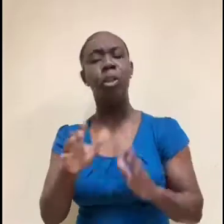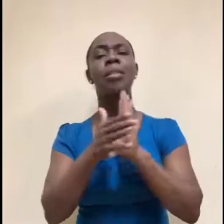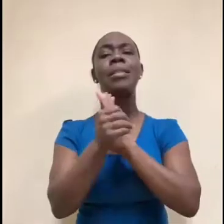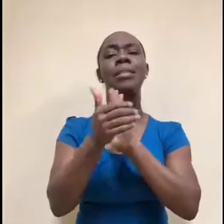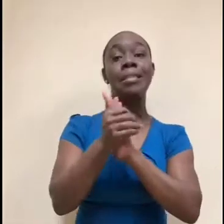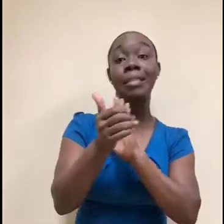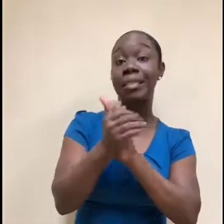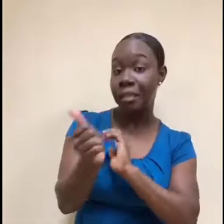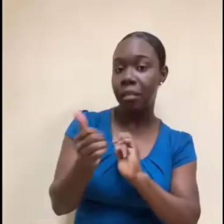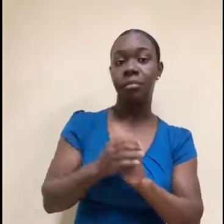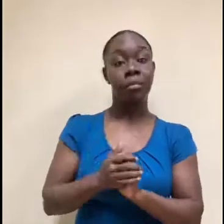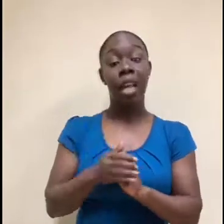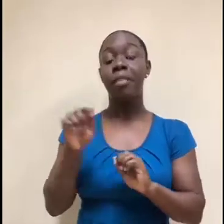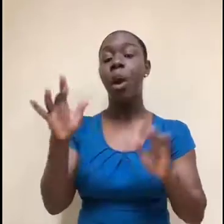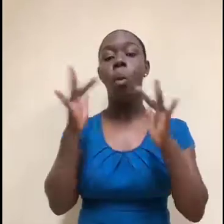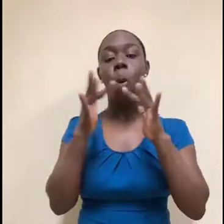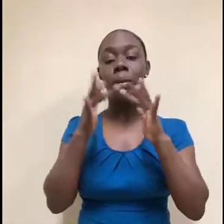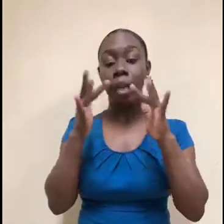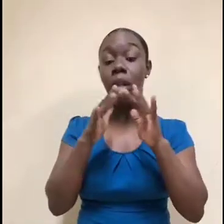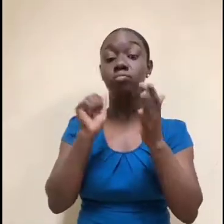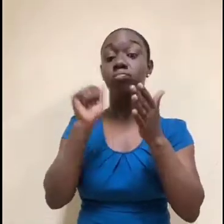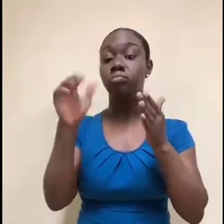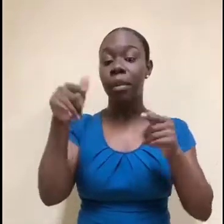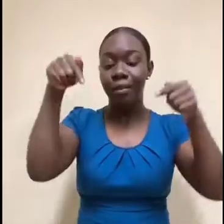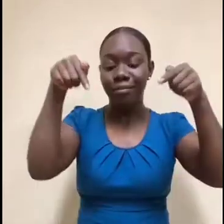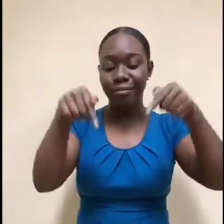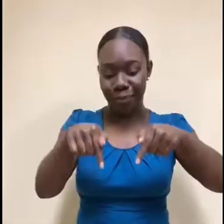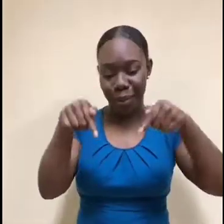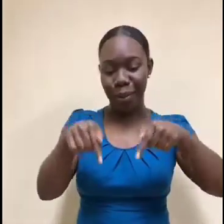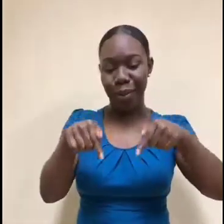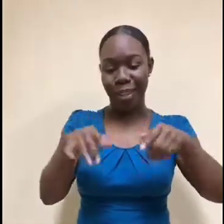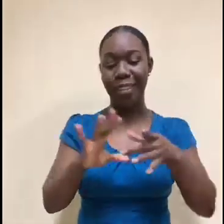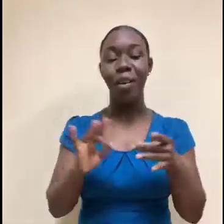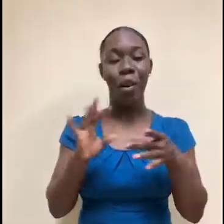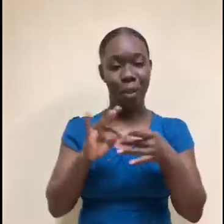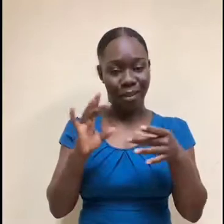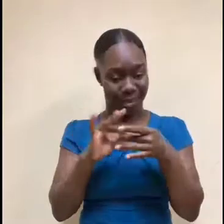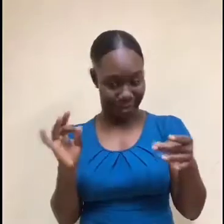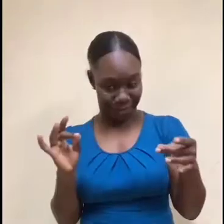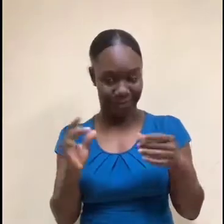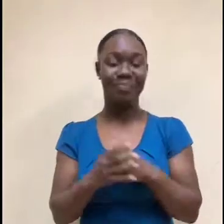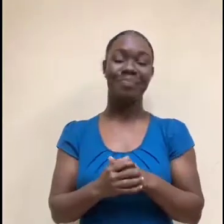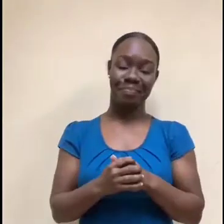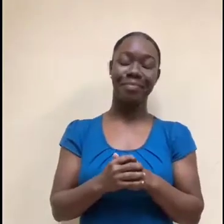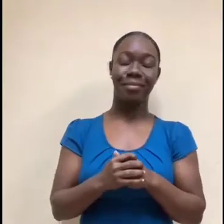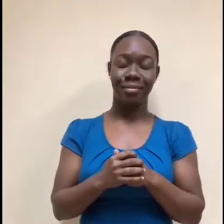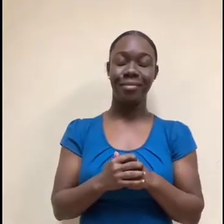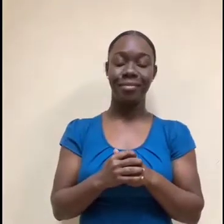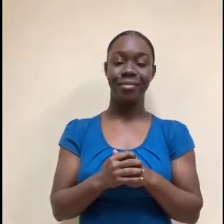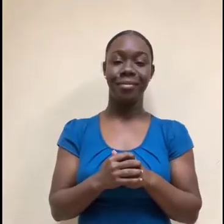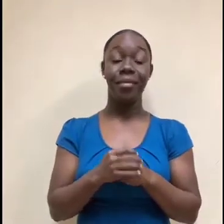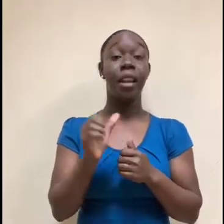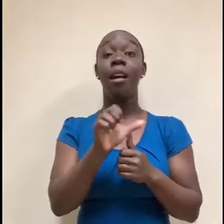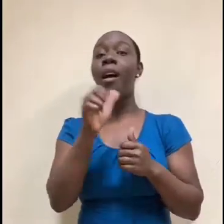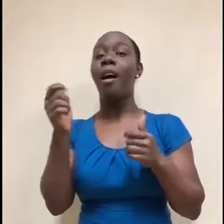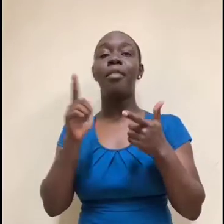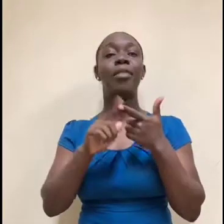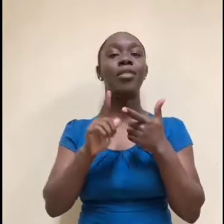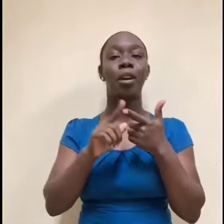website will be posted below in the comments, but you can also just go to data shield protect.com forward slash careers. Next up